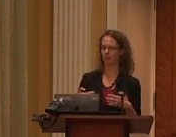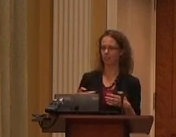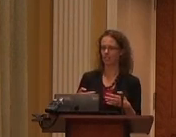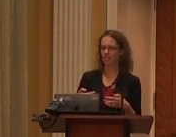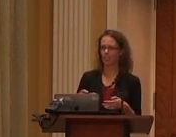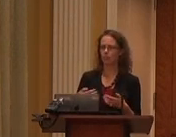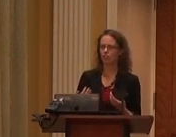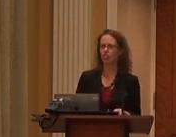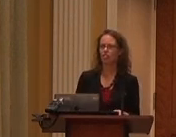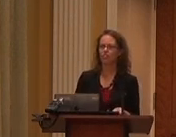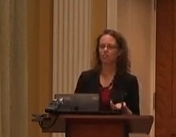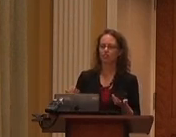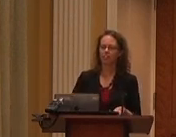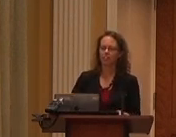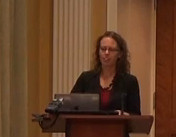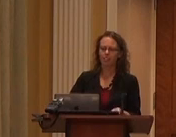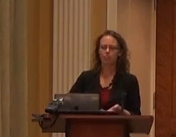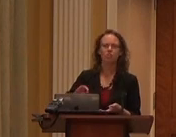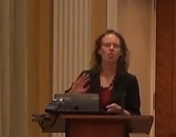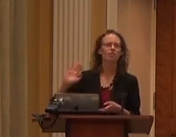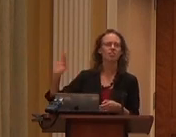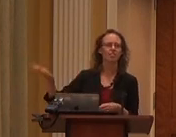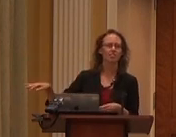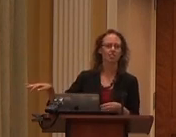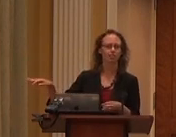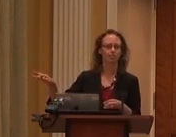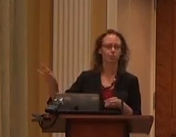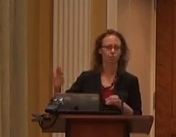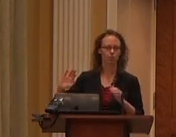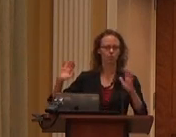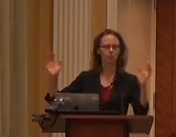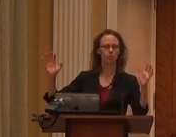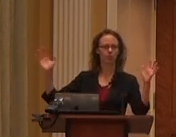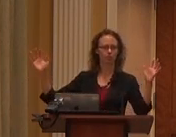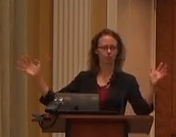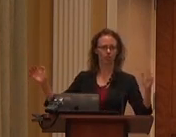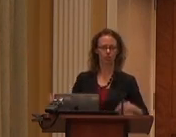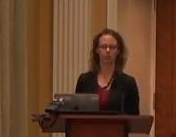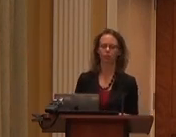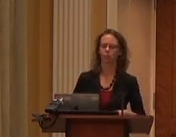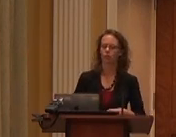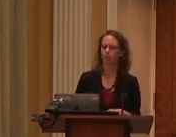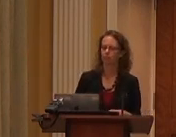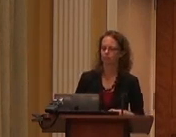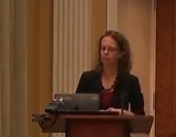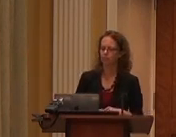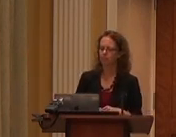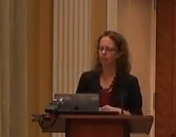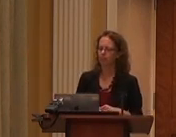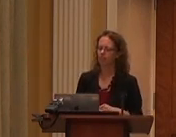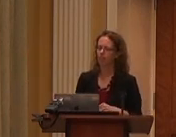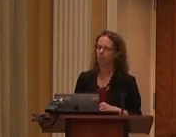power to achieve clear aims, often in the distant future. So big overarching goals.